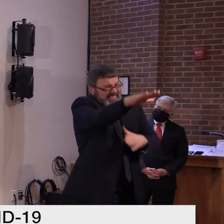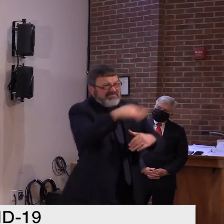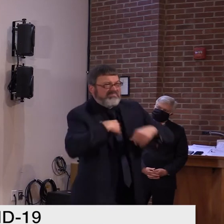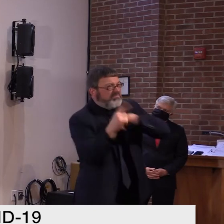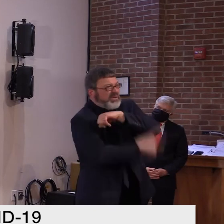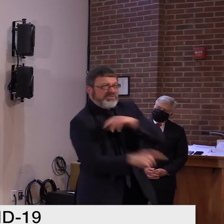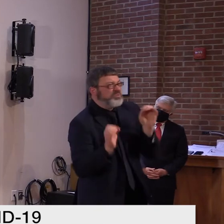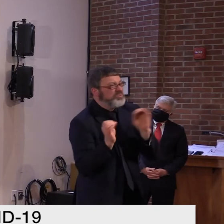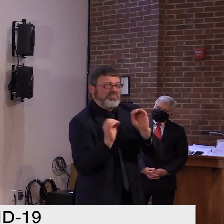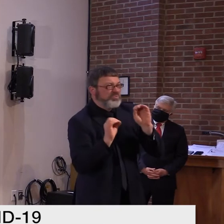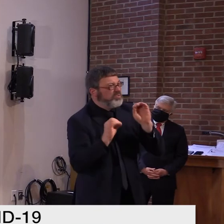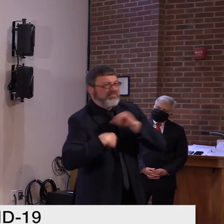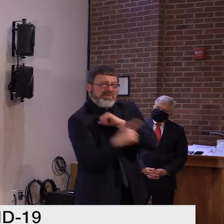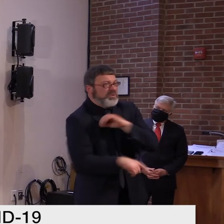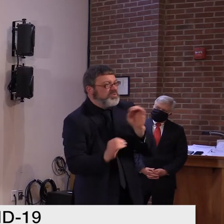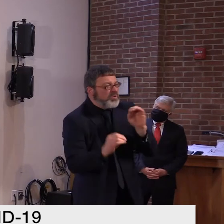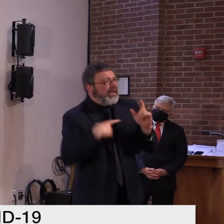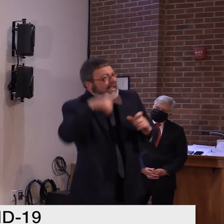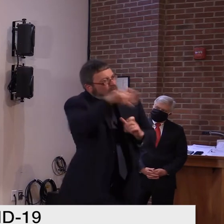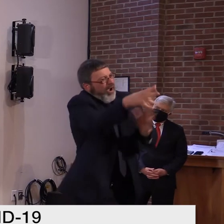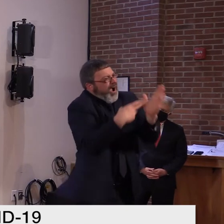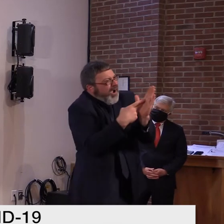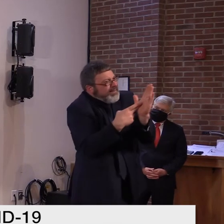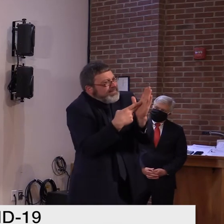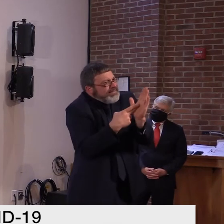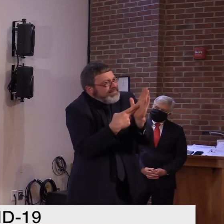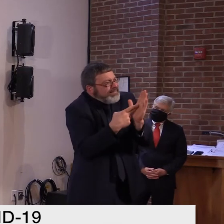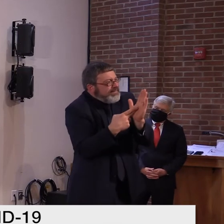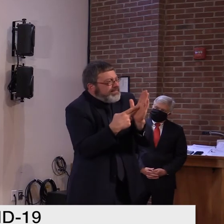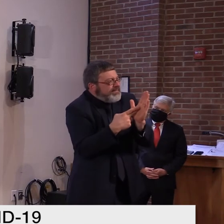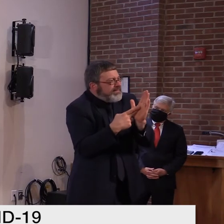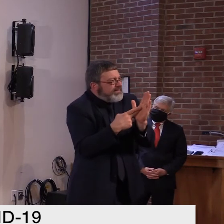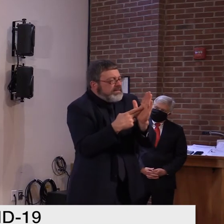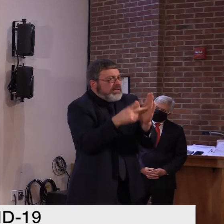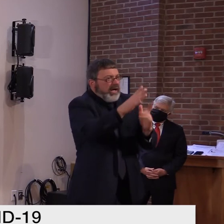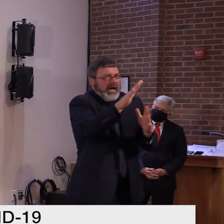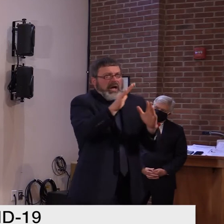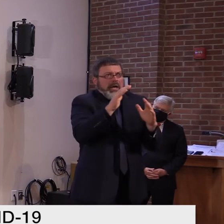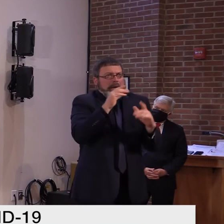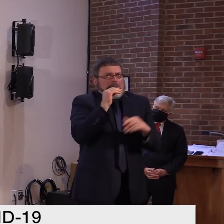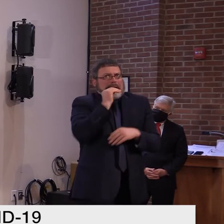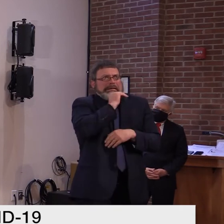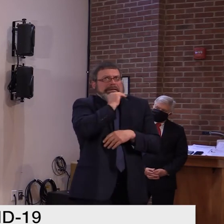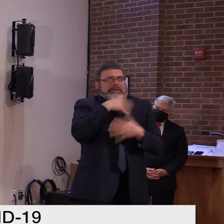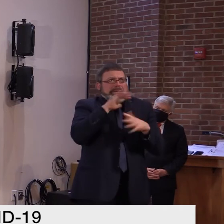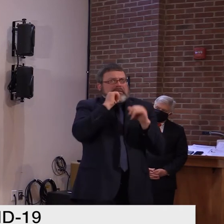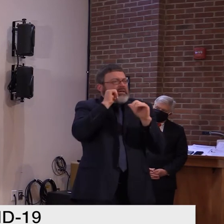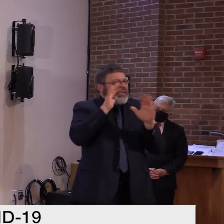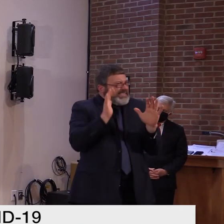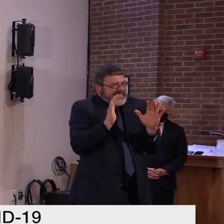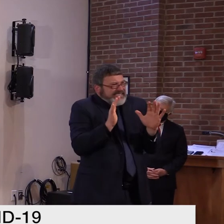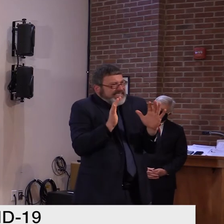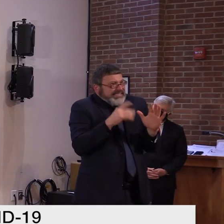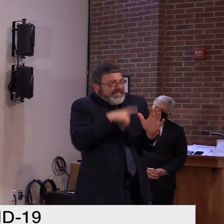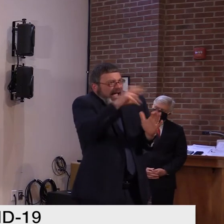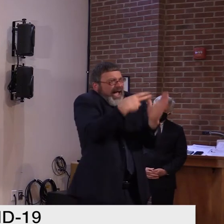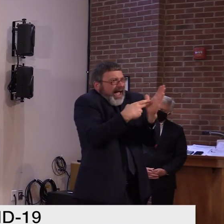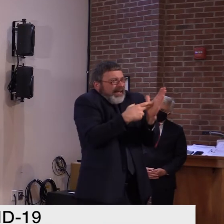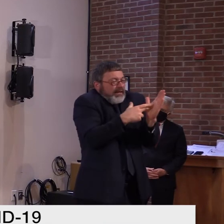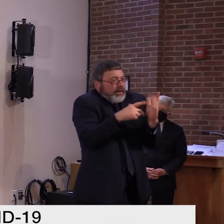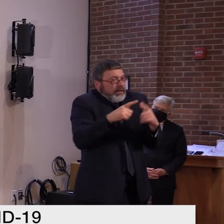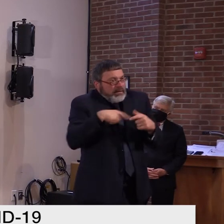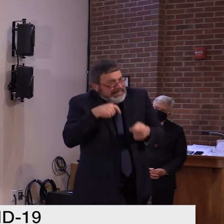out because that's important. Um, we don't have an enforcement mechanism if that's what you're asking. Um, but, um, but again,